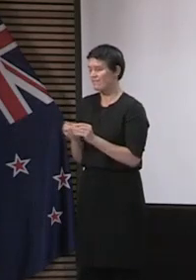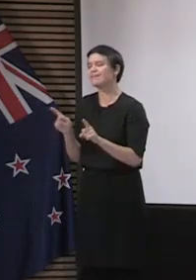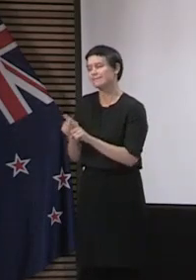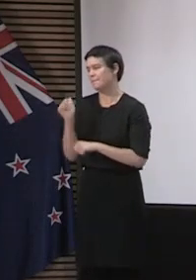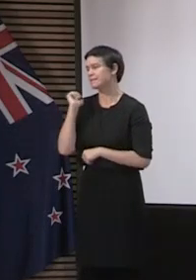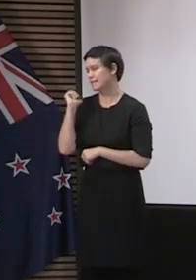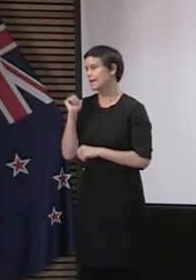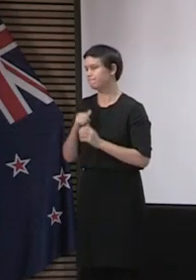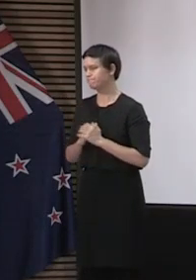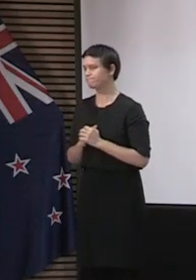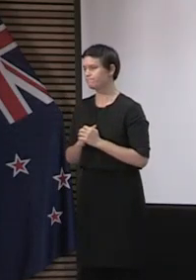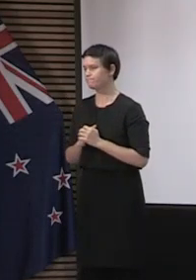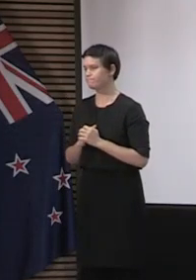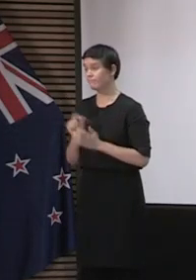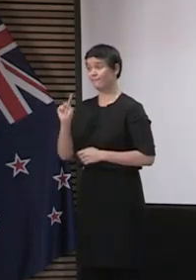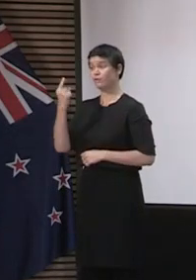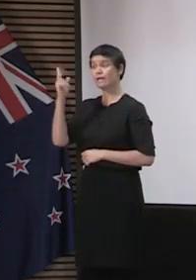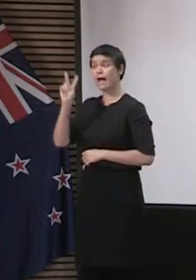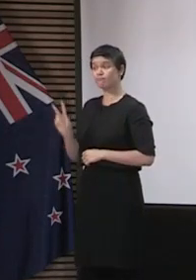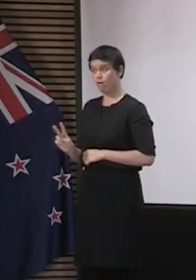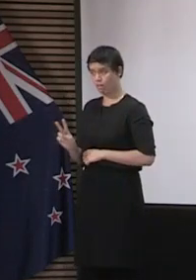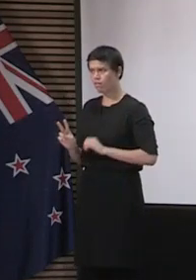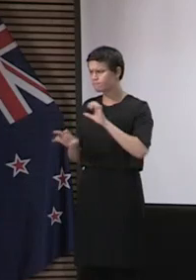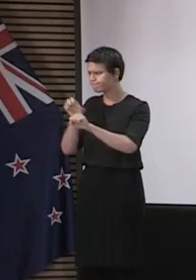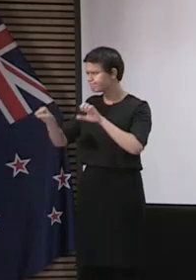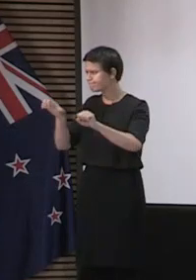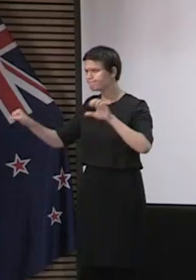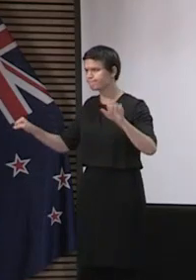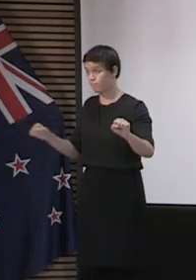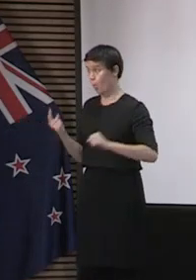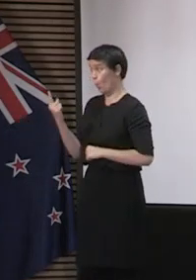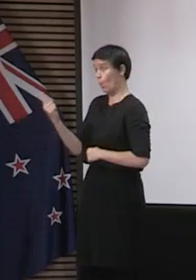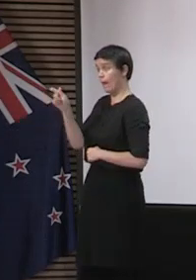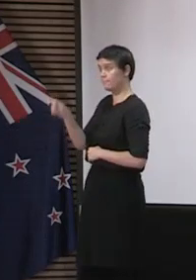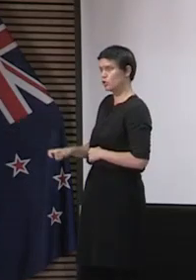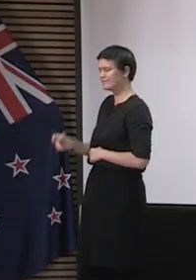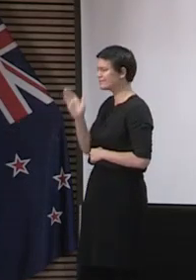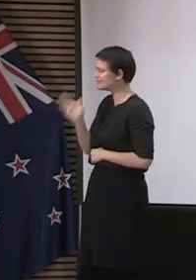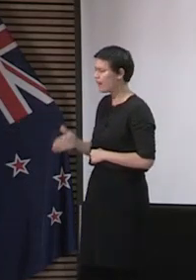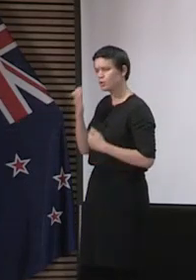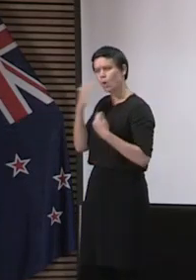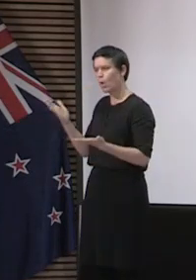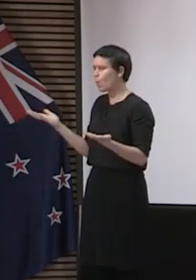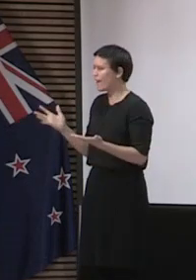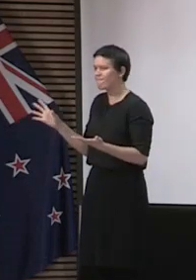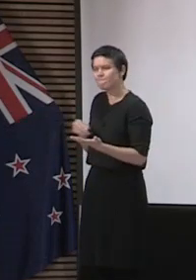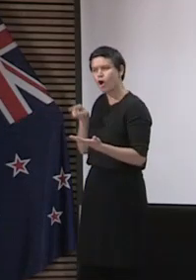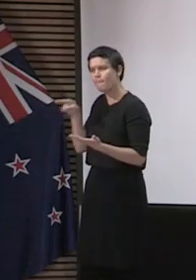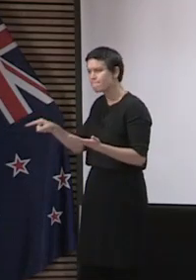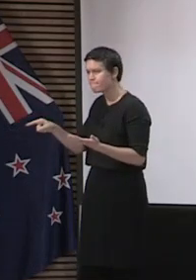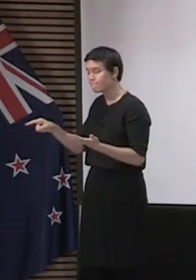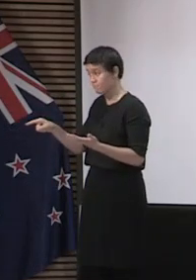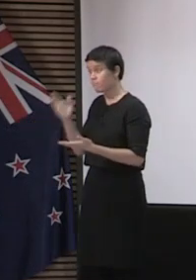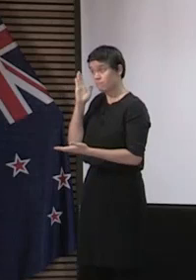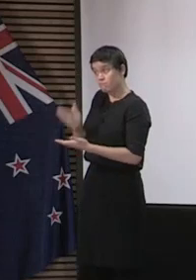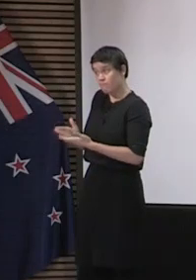We have only one case since the 1st of April where we are still investigating the source of infection. This is a confirmed case in Tauranga and